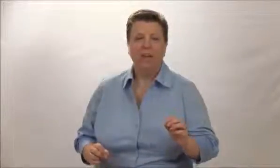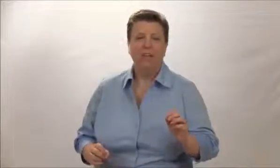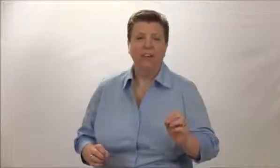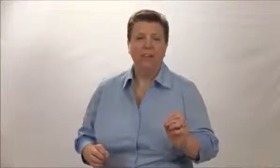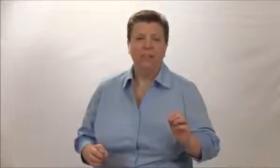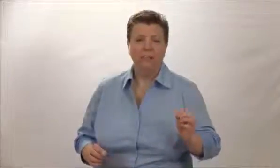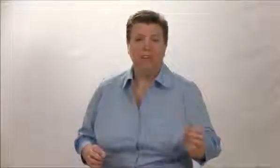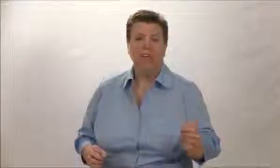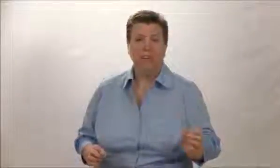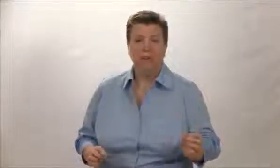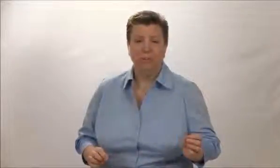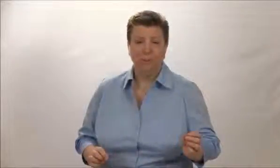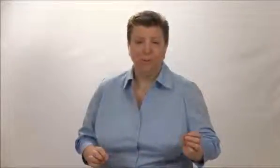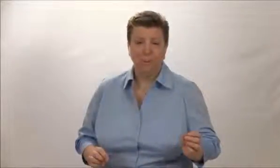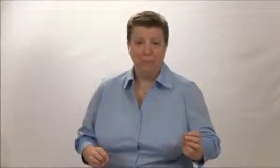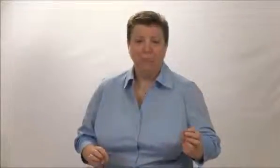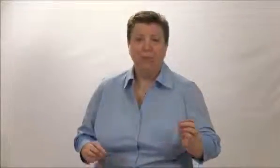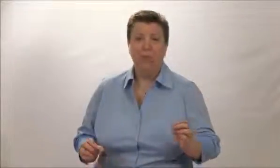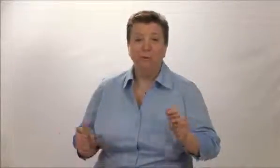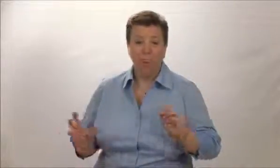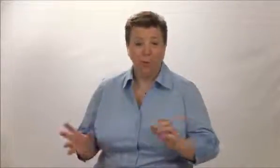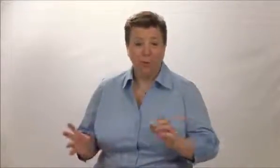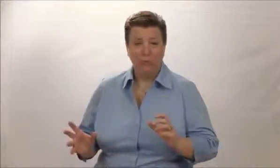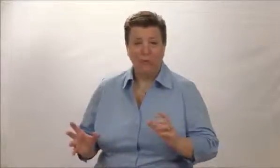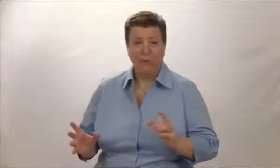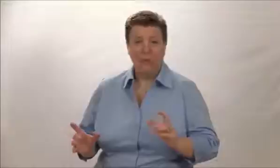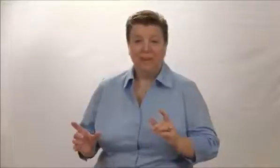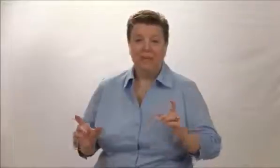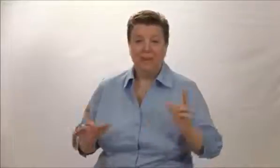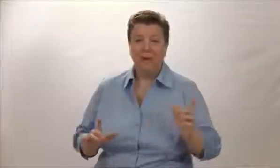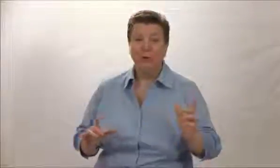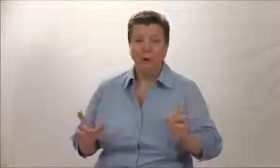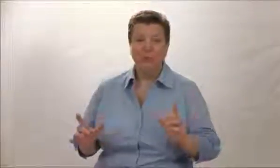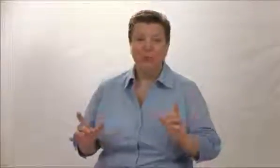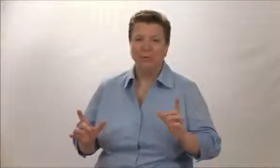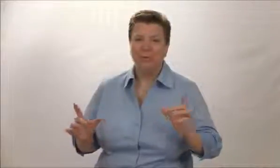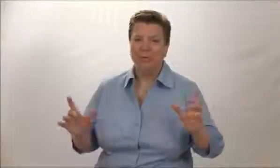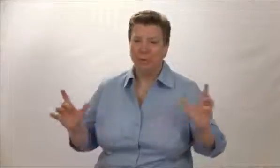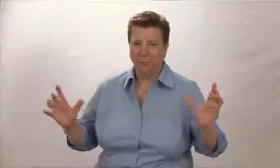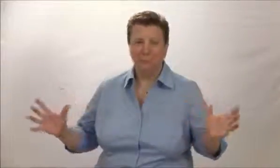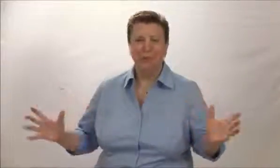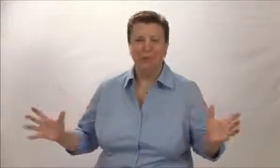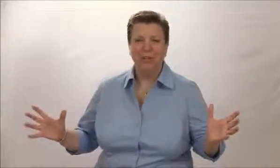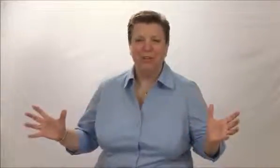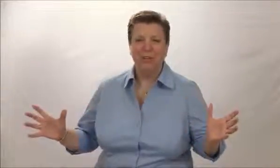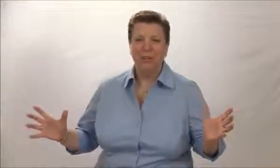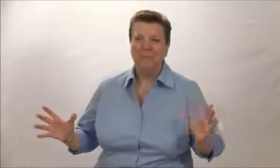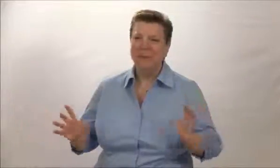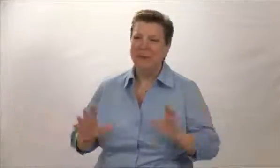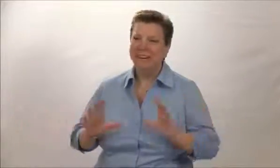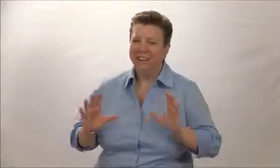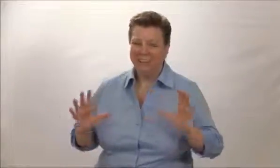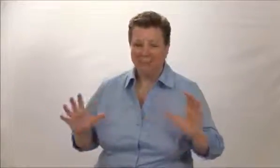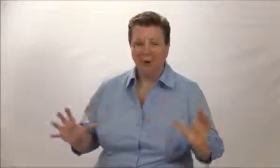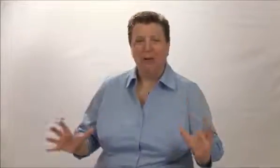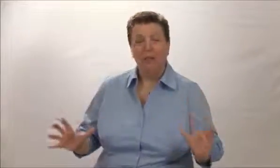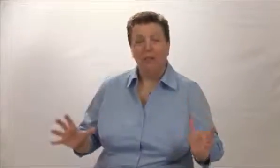thought they could put 500 of them into a room. Now, those numbers would be really, really good, but it's probably,